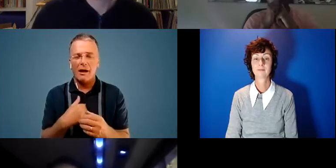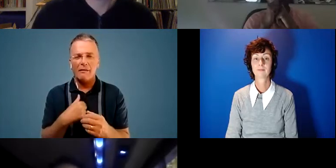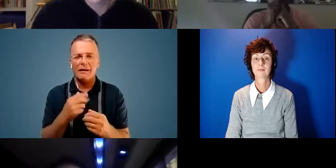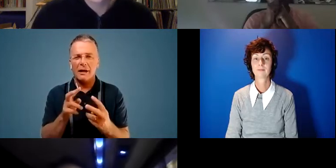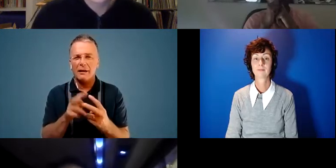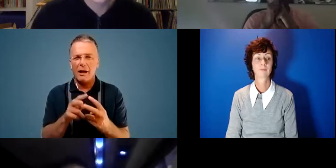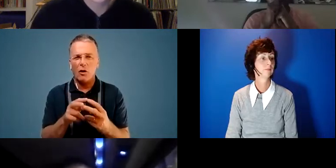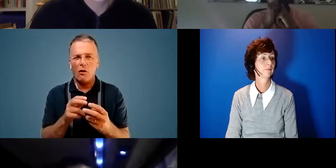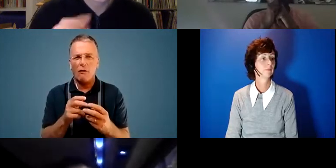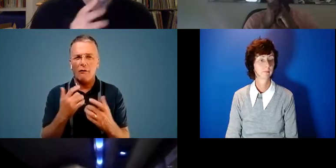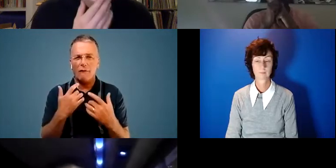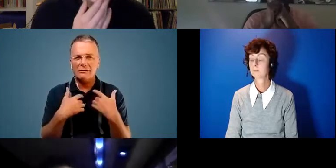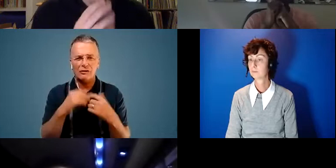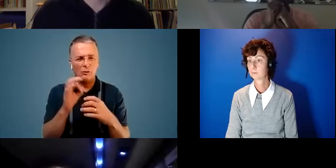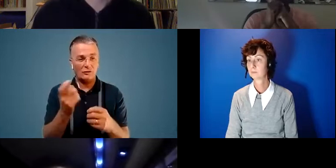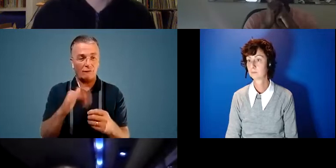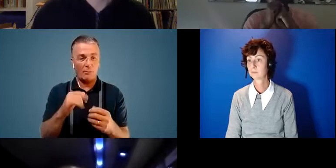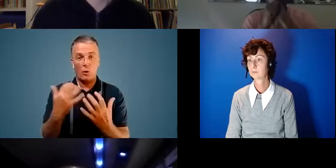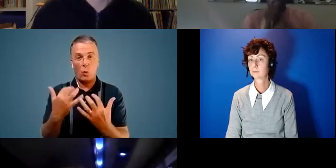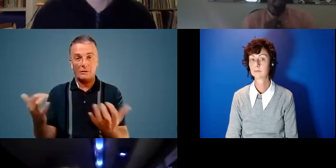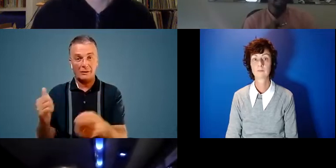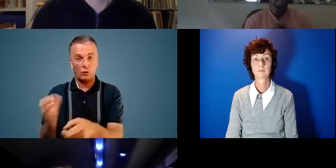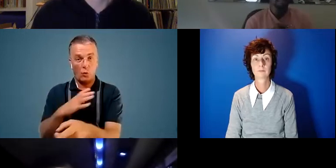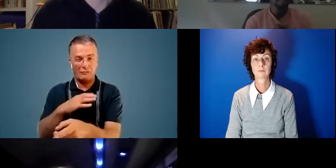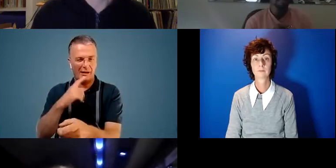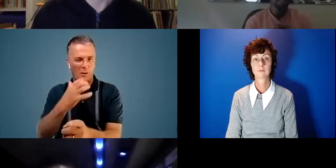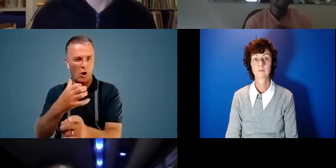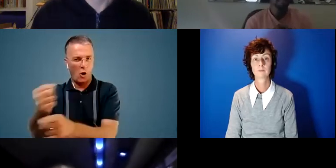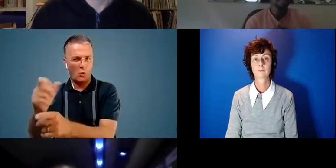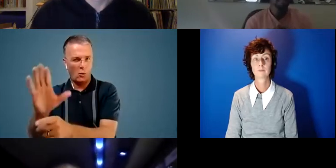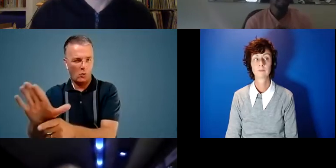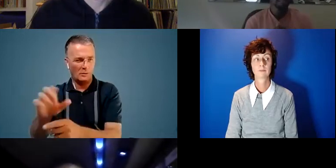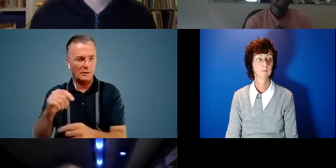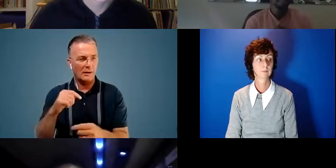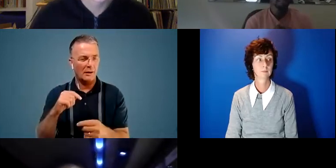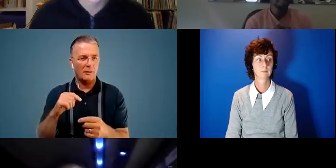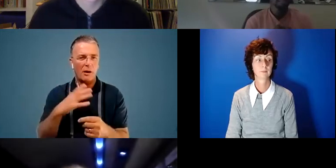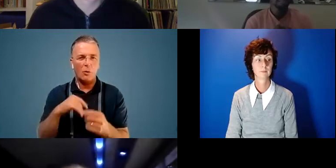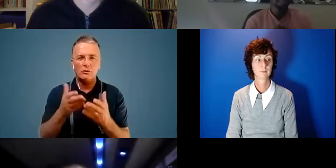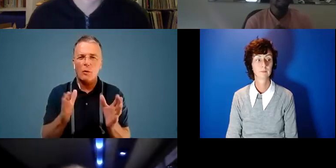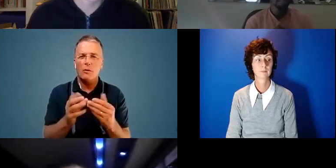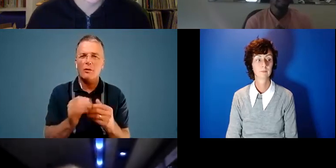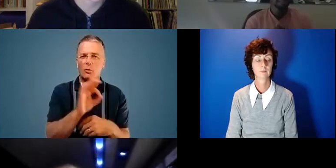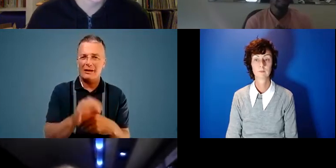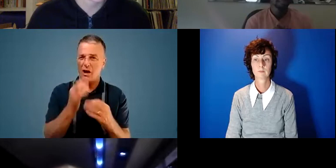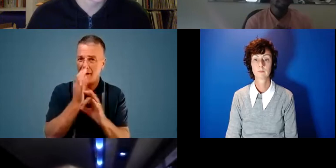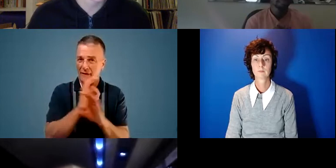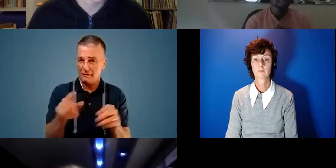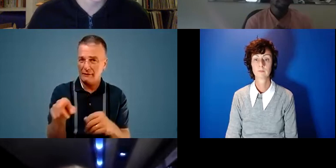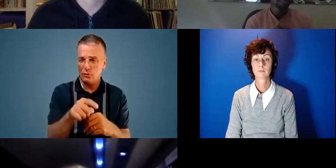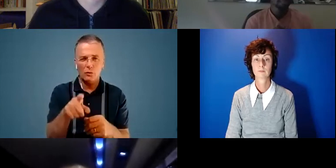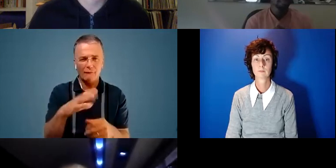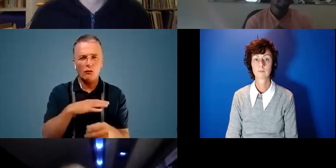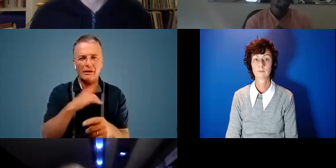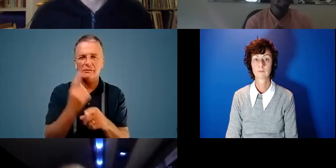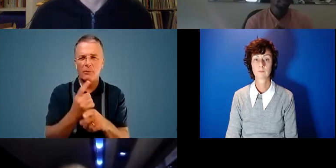of brilliant questions that come from the audience which i'll get to in a second but i just wanted to um open with a question that i have you guys and you have spoken to this